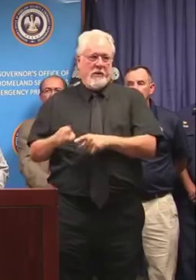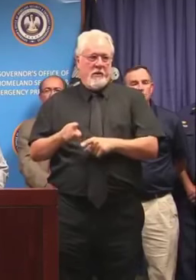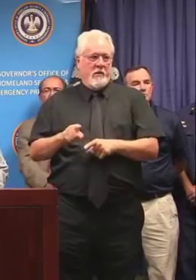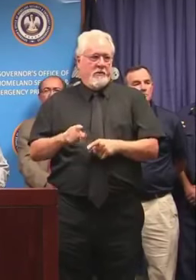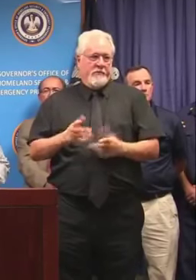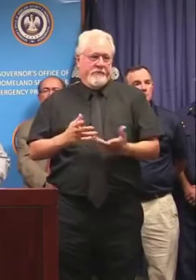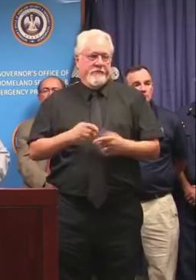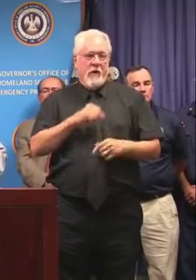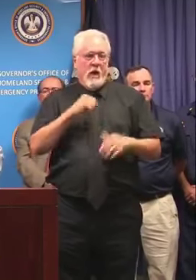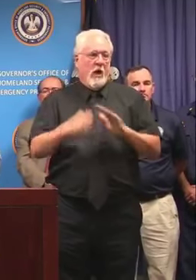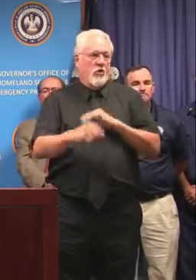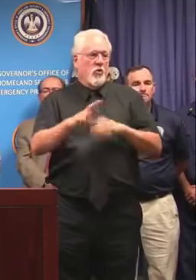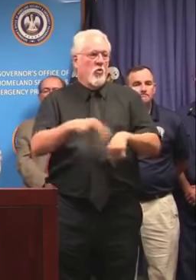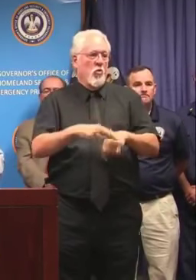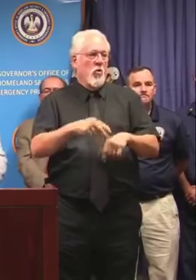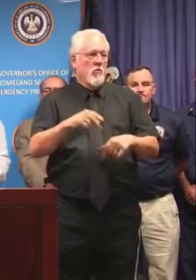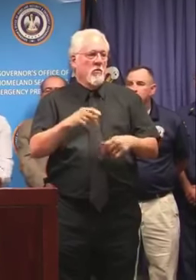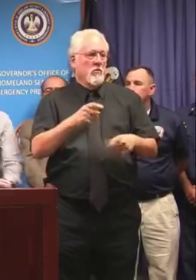Okay, thank you.